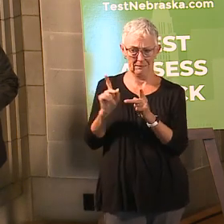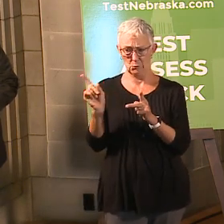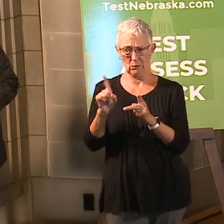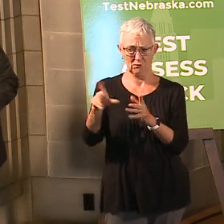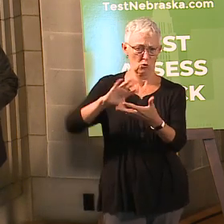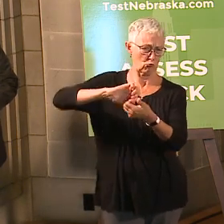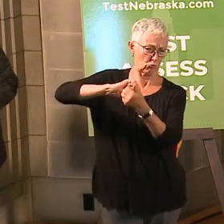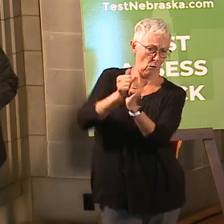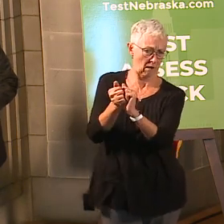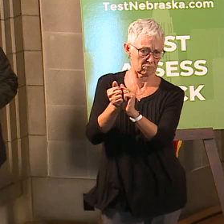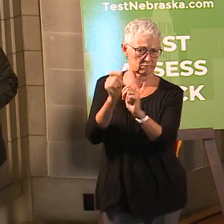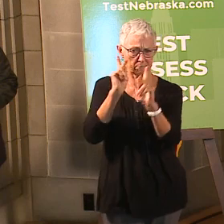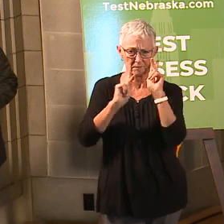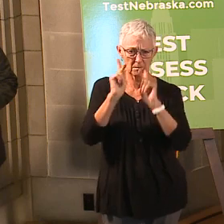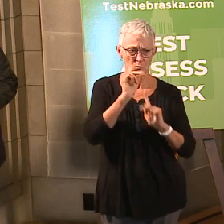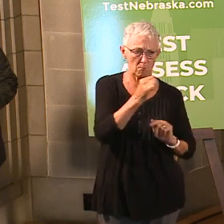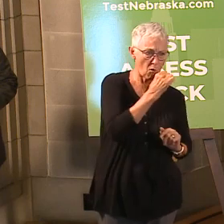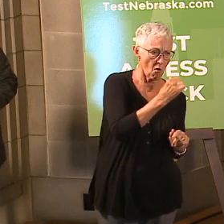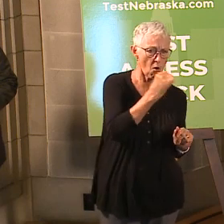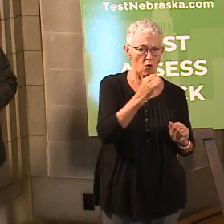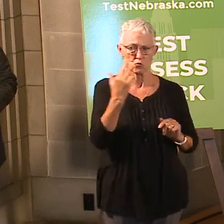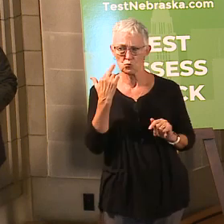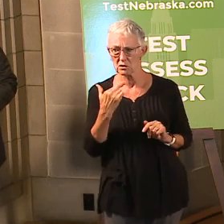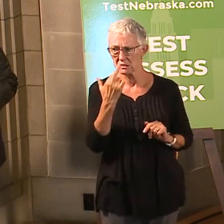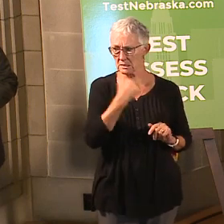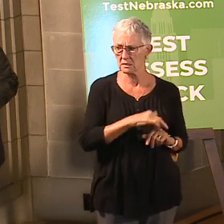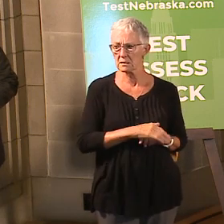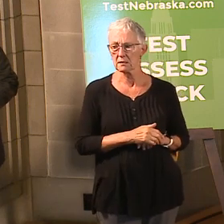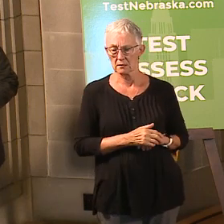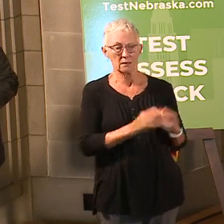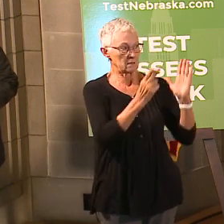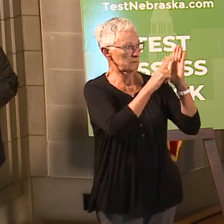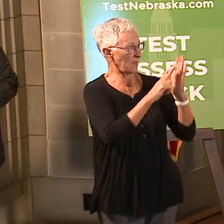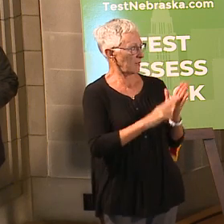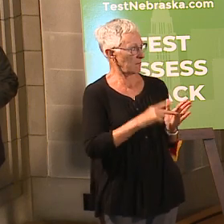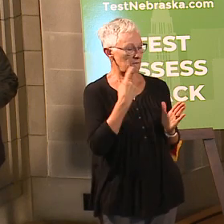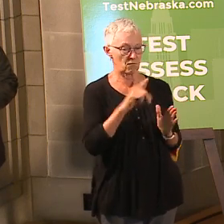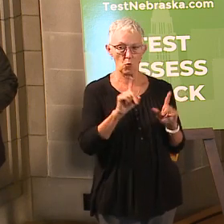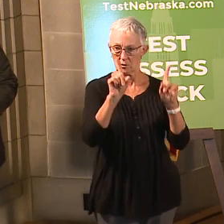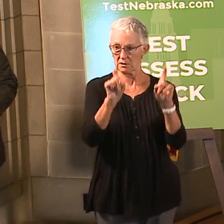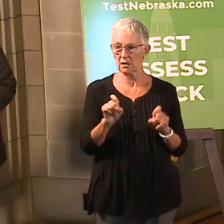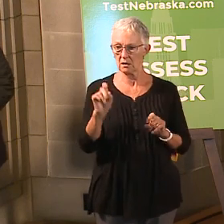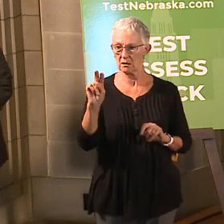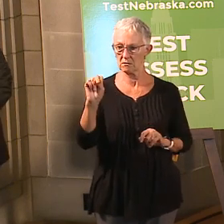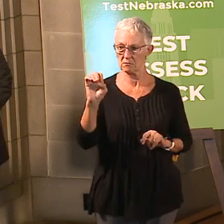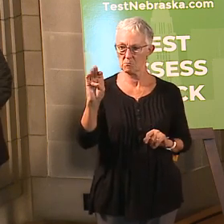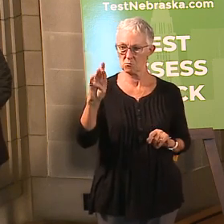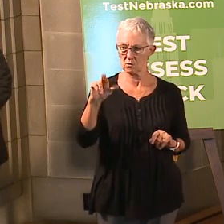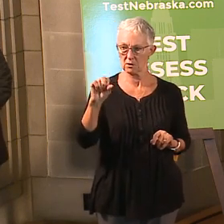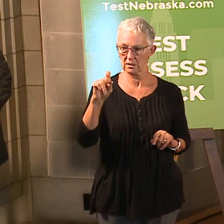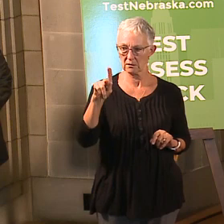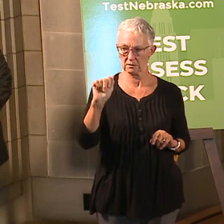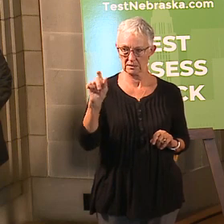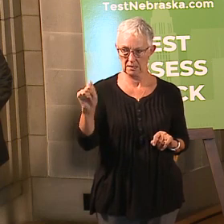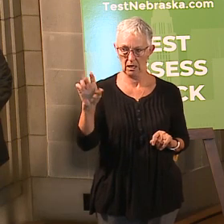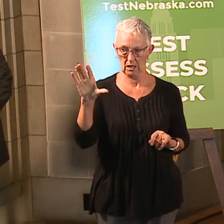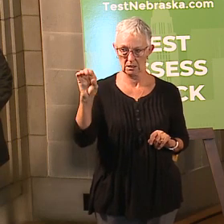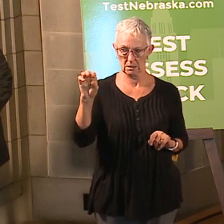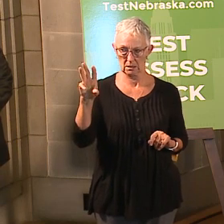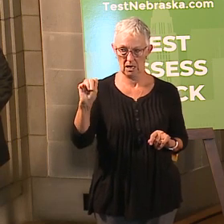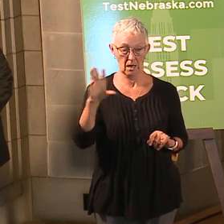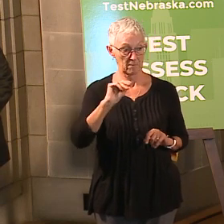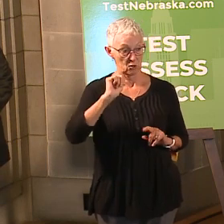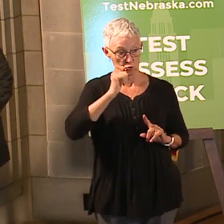restaurants, that sort of thing. Sign up for testnebraska.com and we will have our next press briefing tomorrow at 2.45